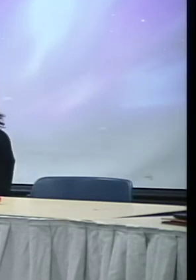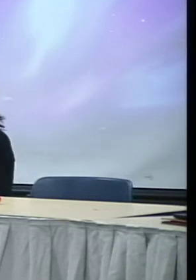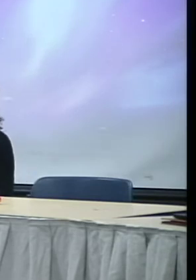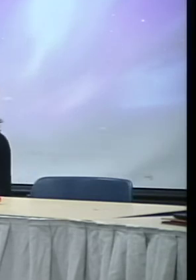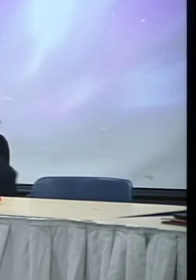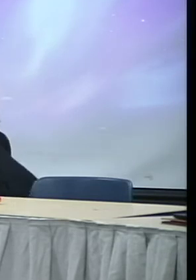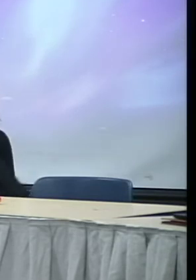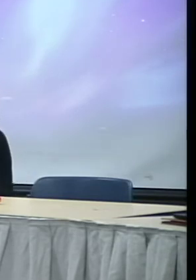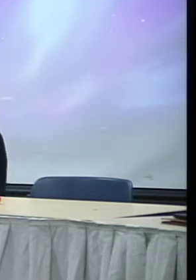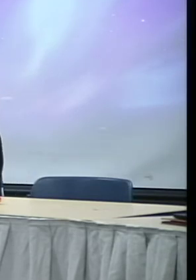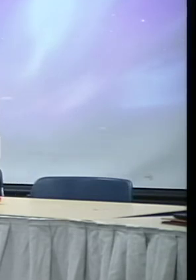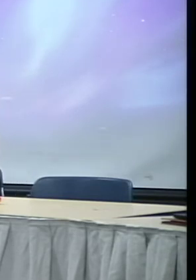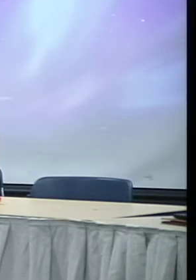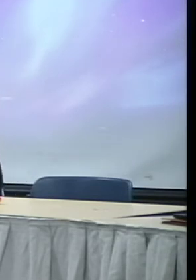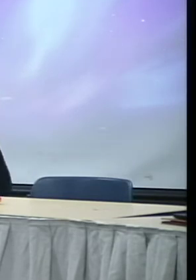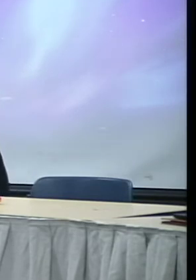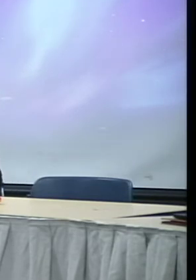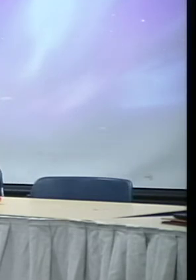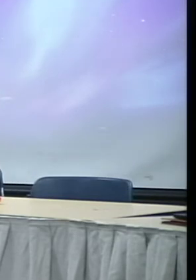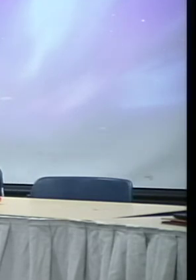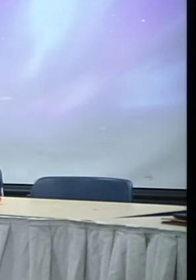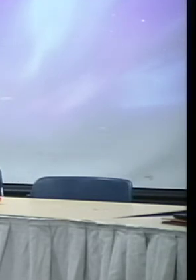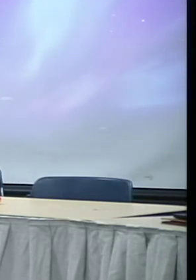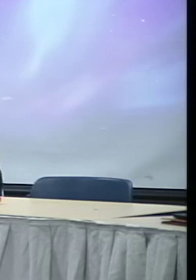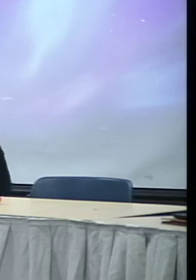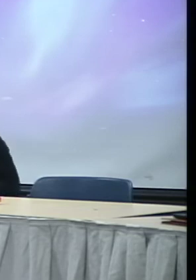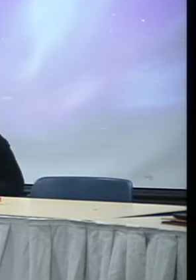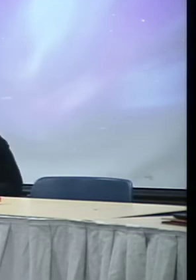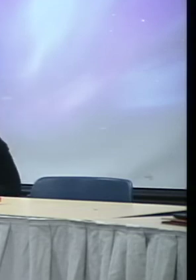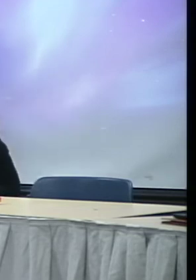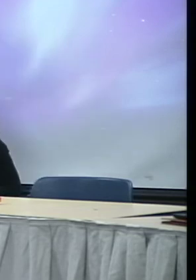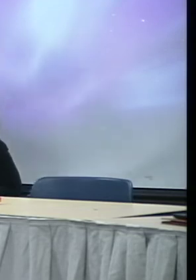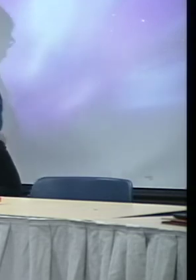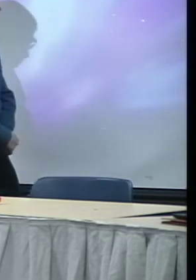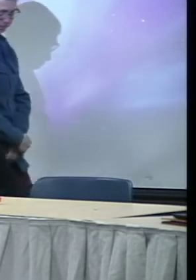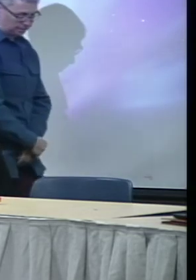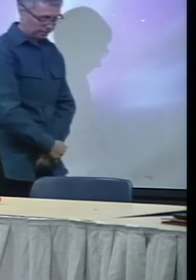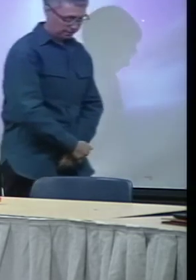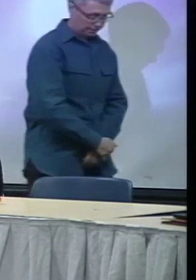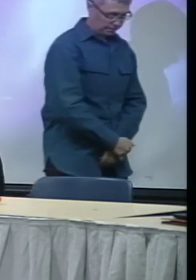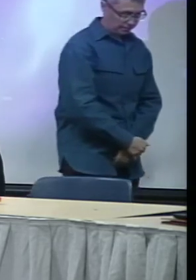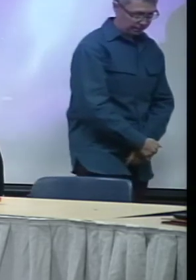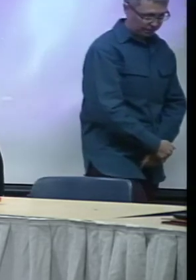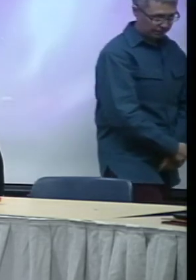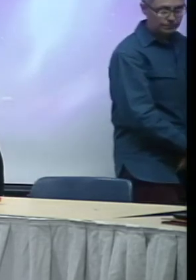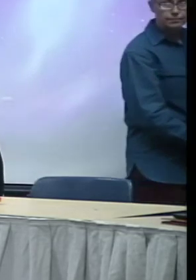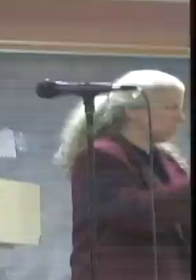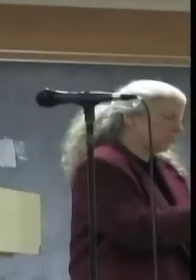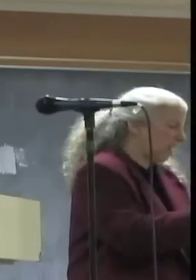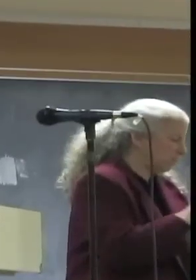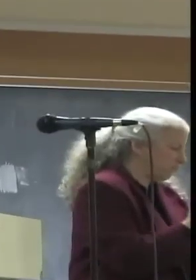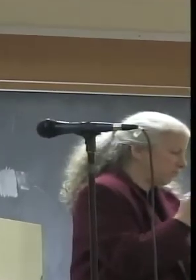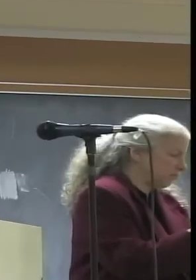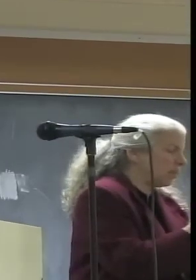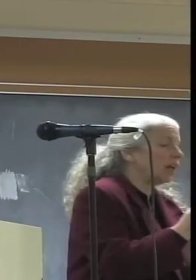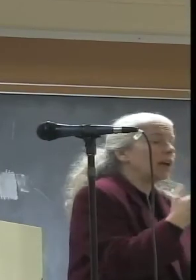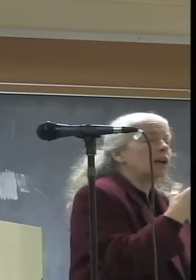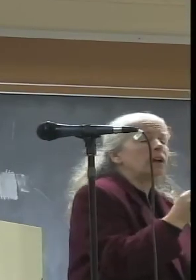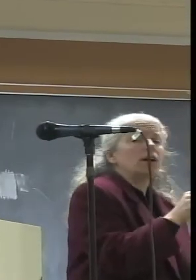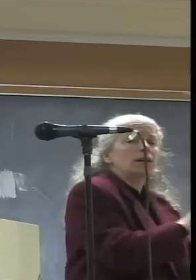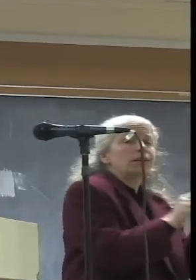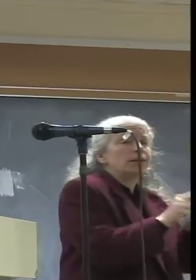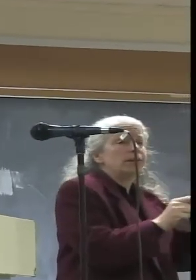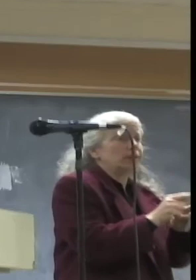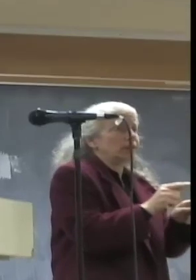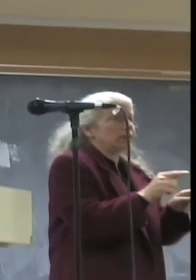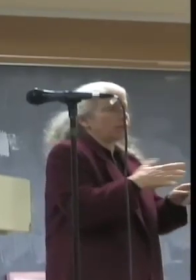The short answer is no. Okay. The file are for 500, as we always do. Also, I think certainly